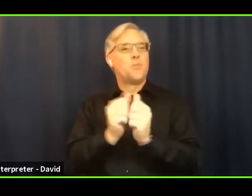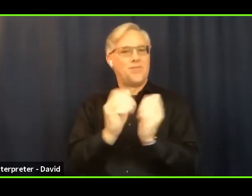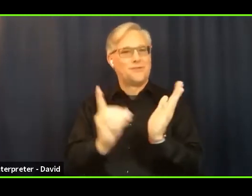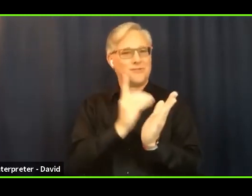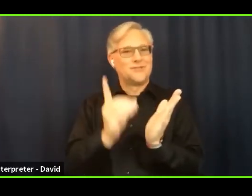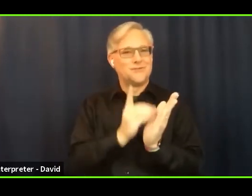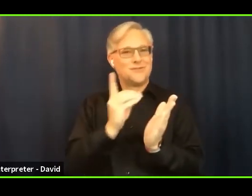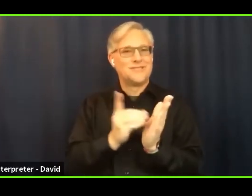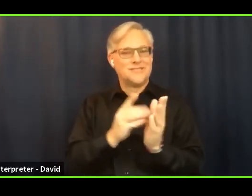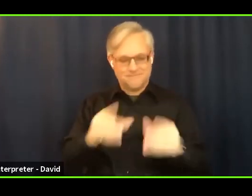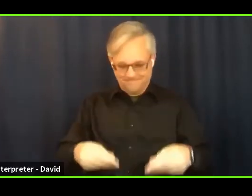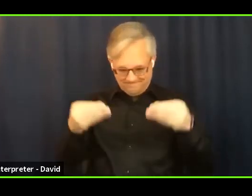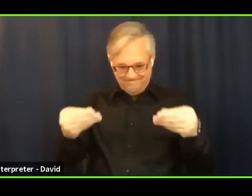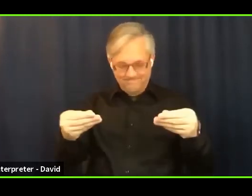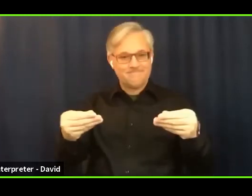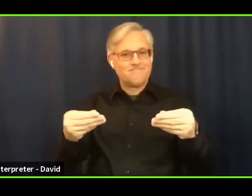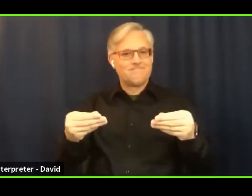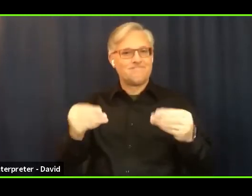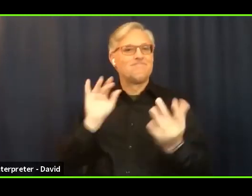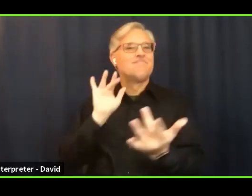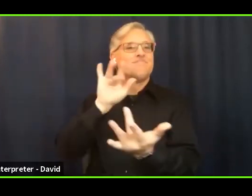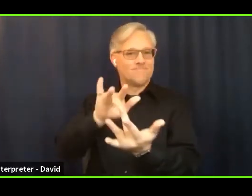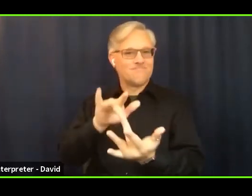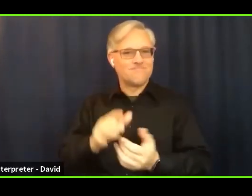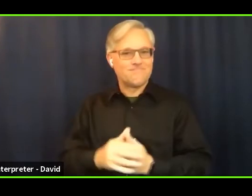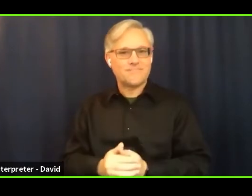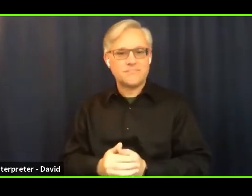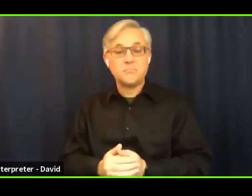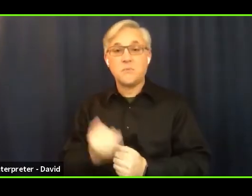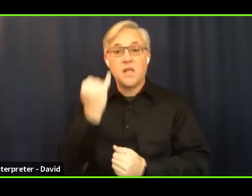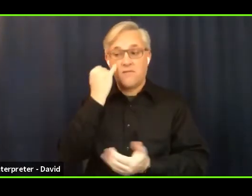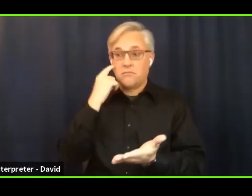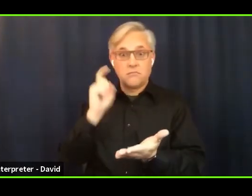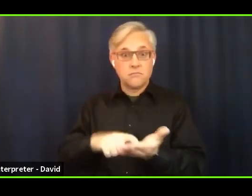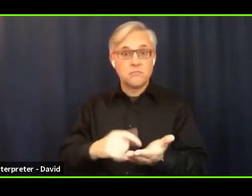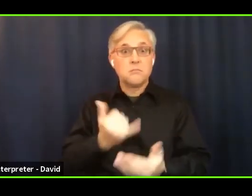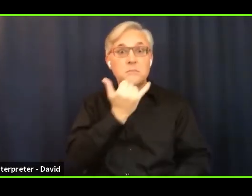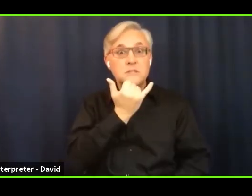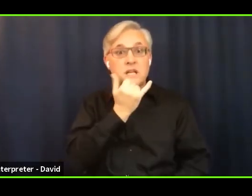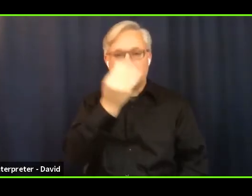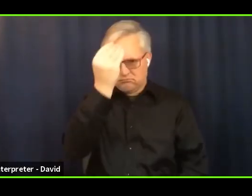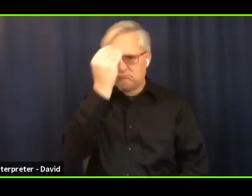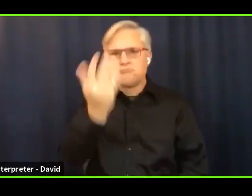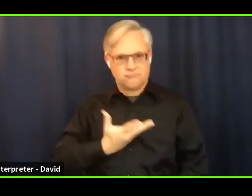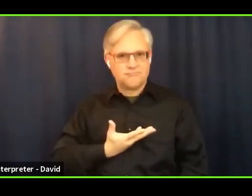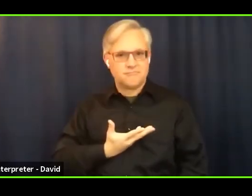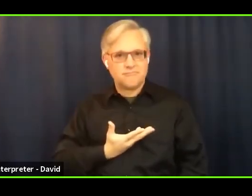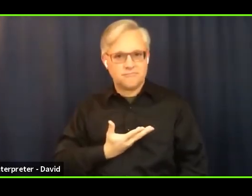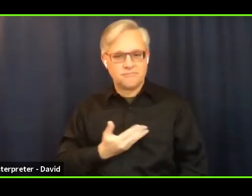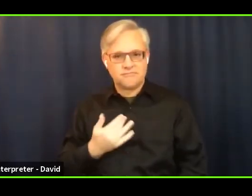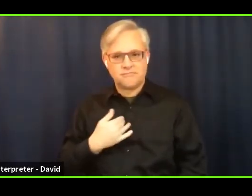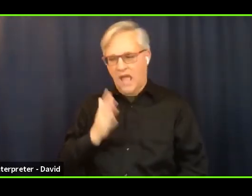So please let me know if you find mistakes and then I'll get revisions out to you.